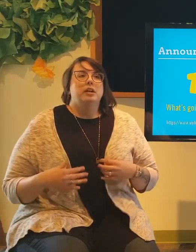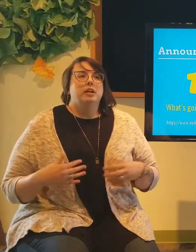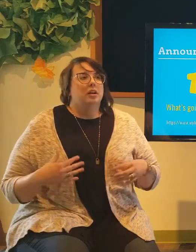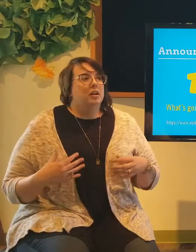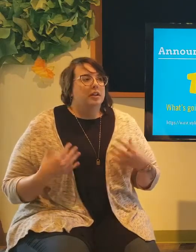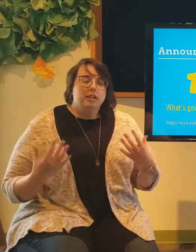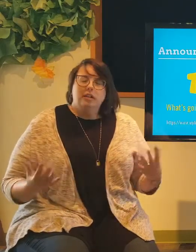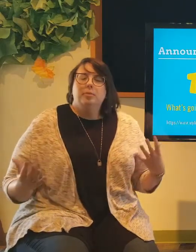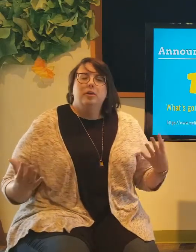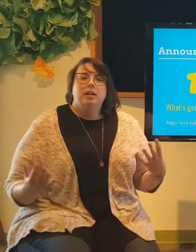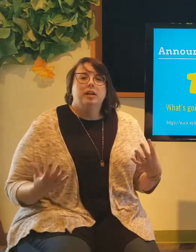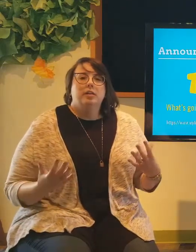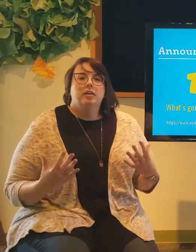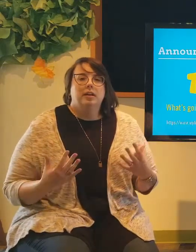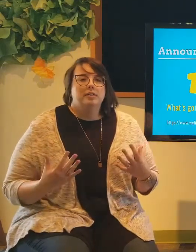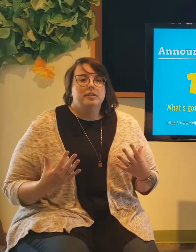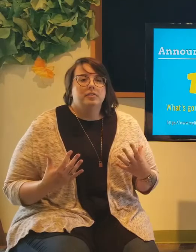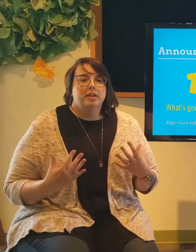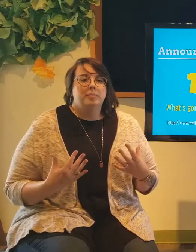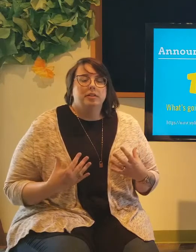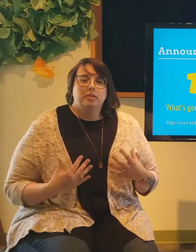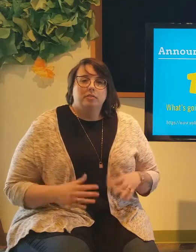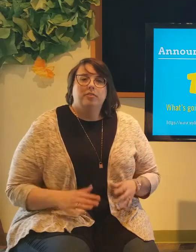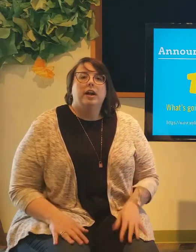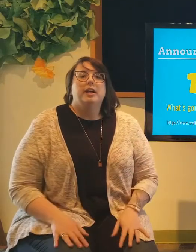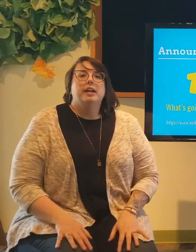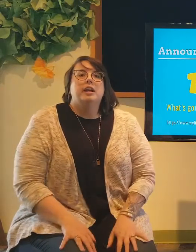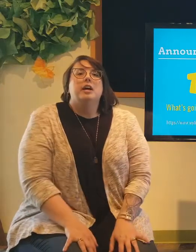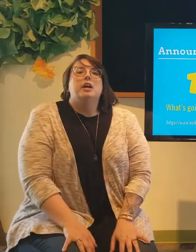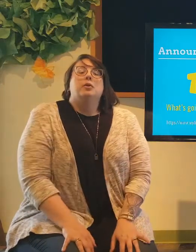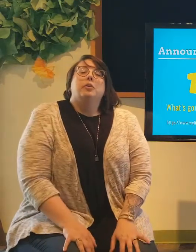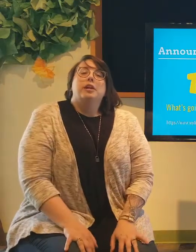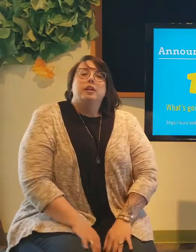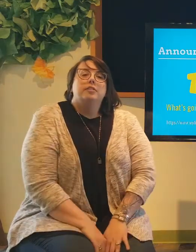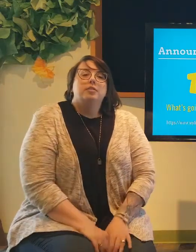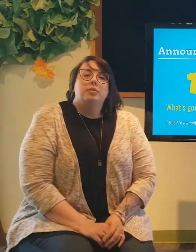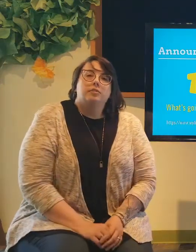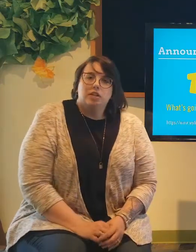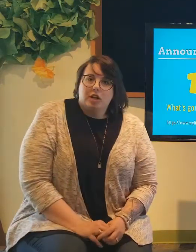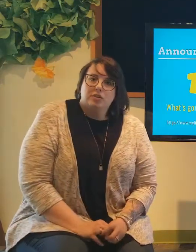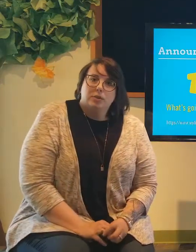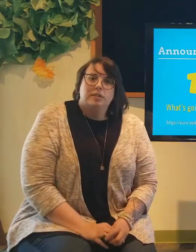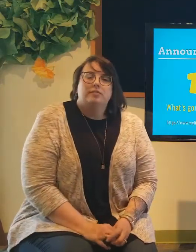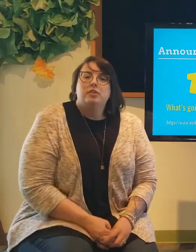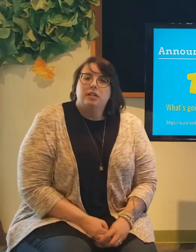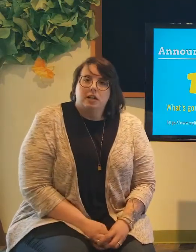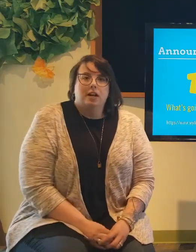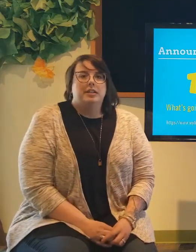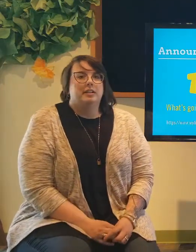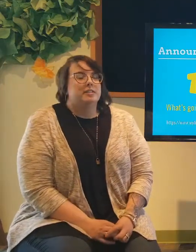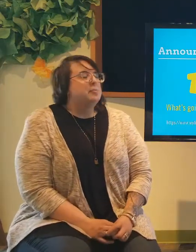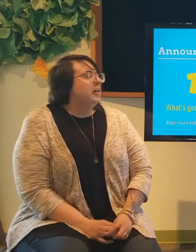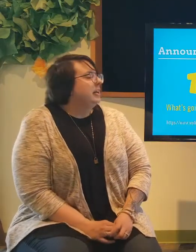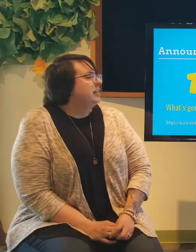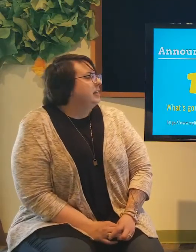are in the building every single day, Monday through Friday. We're here if you want to reach out to us. If you need to contact us about anything,